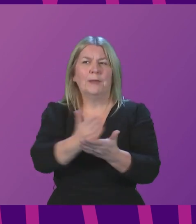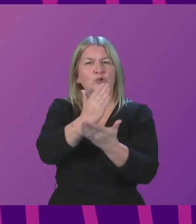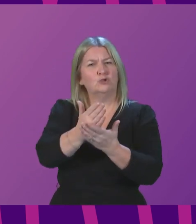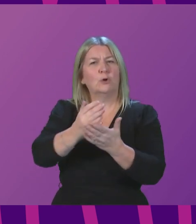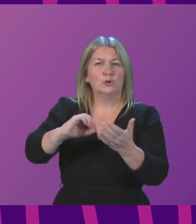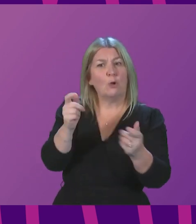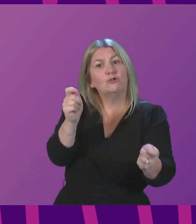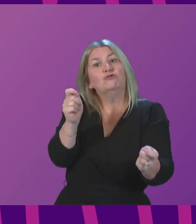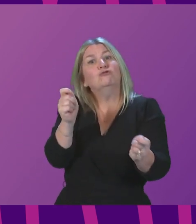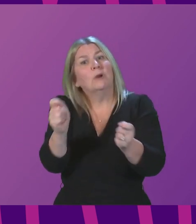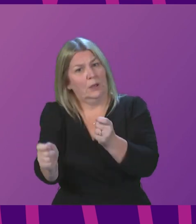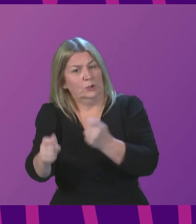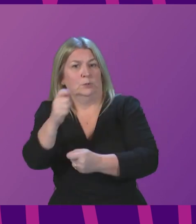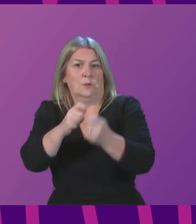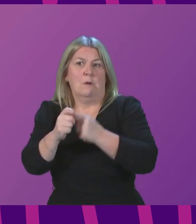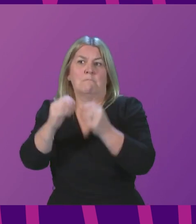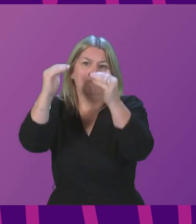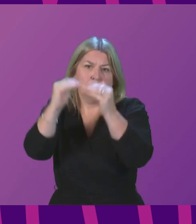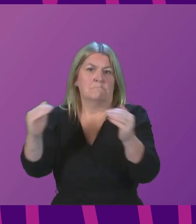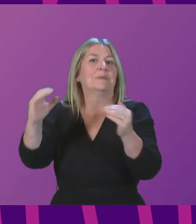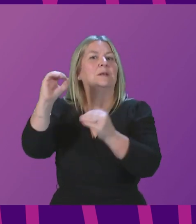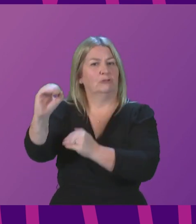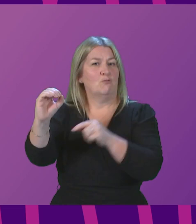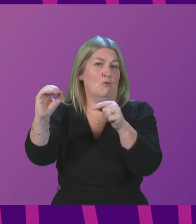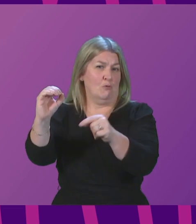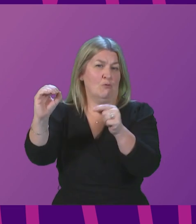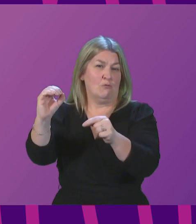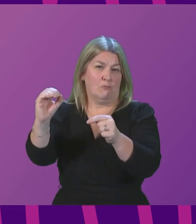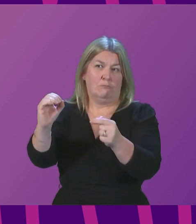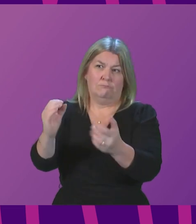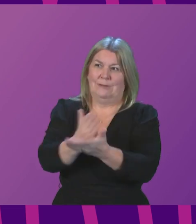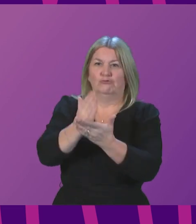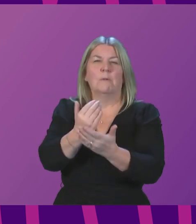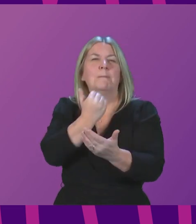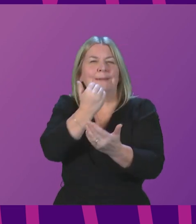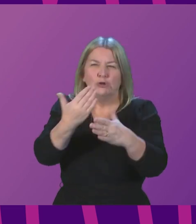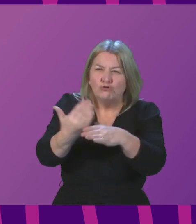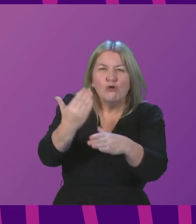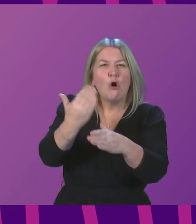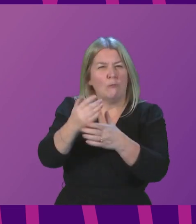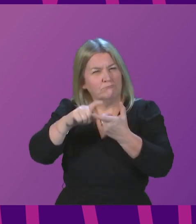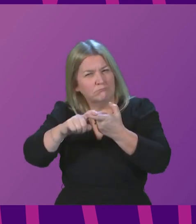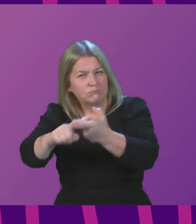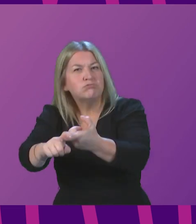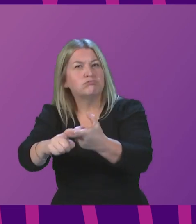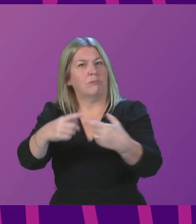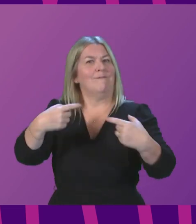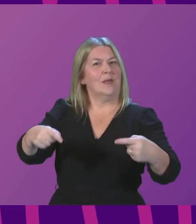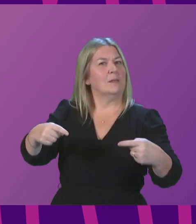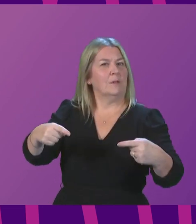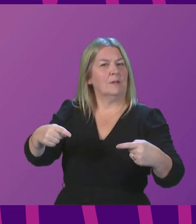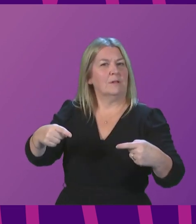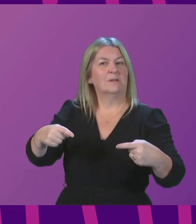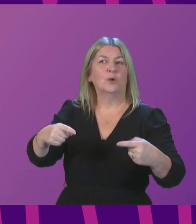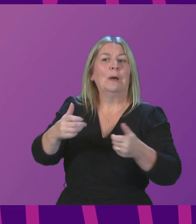that brings the jobs and the economic benefit that is so necessary to ensure that the industries that we are transitioning from are not